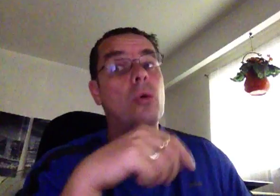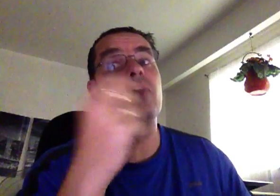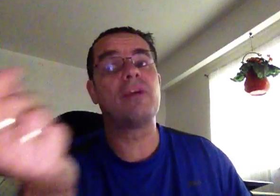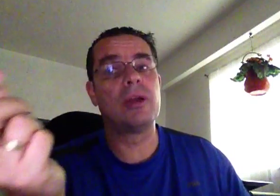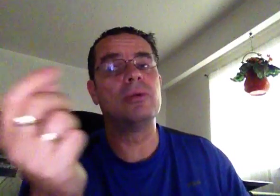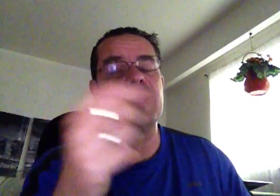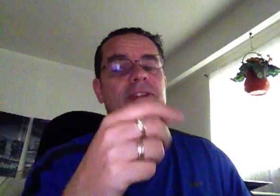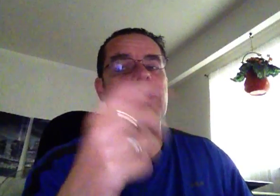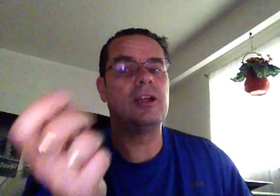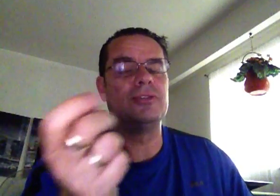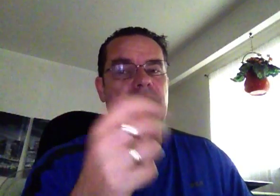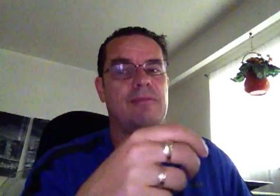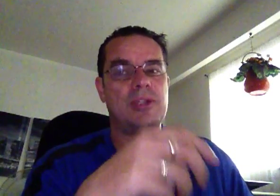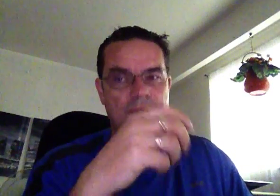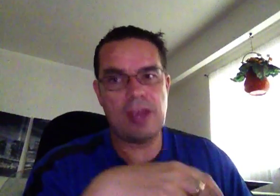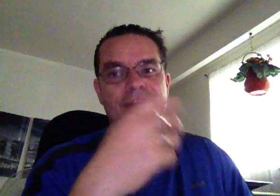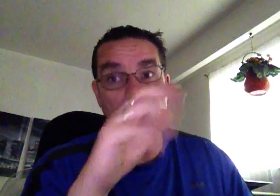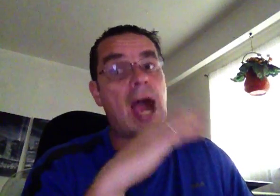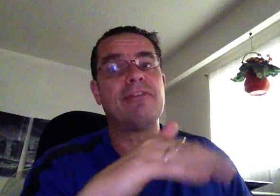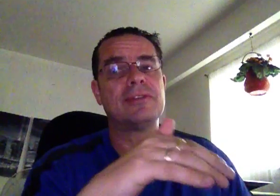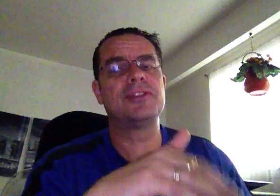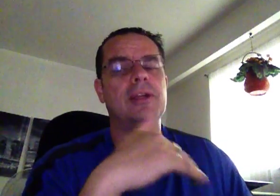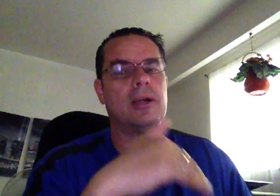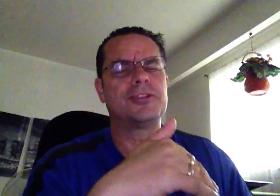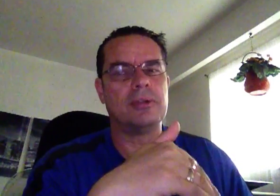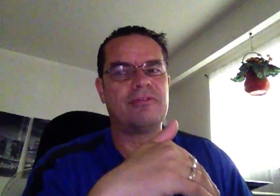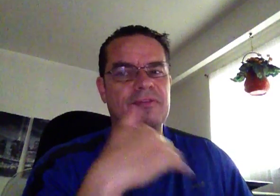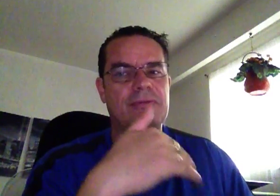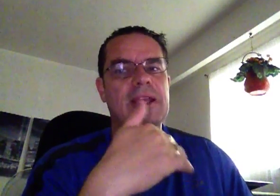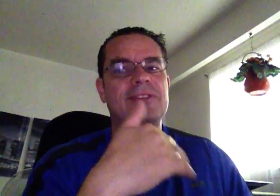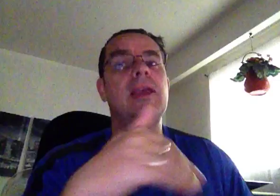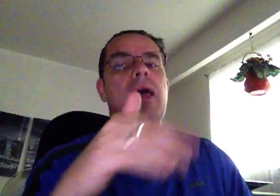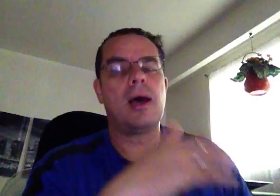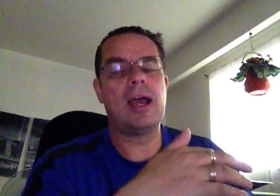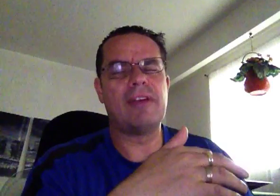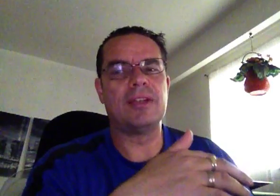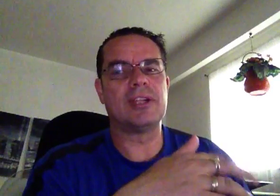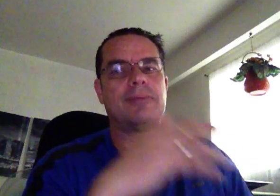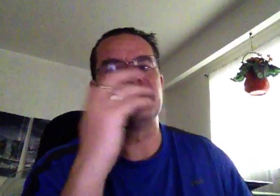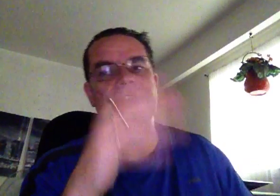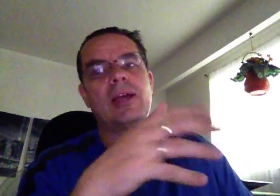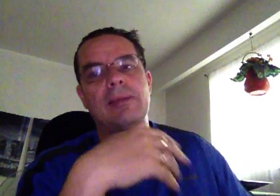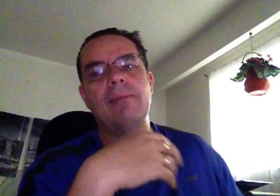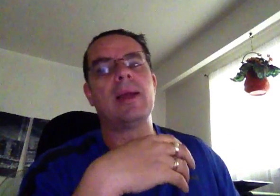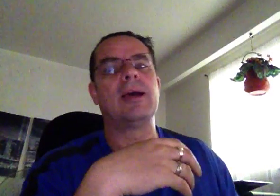Or if I want to go into HDL using FPGA for high-frequency, ultra-low latency, I have that as an option. That's why I like my MATLAB.